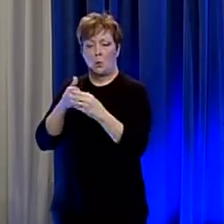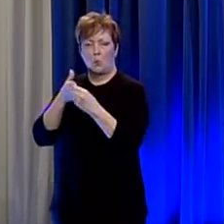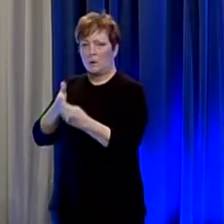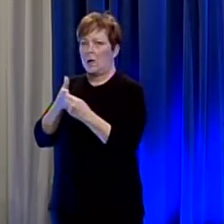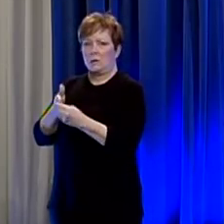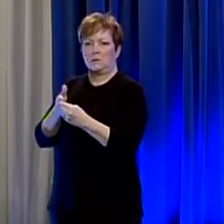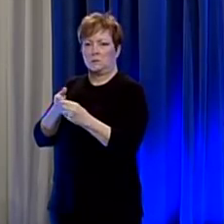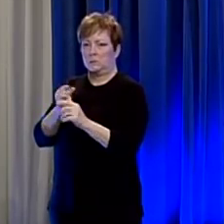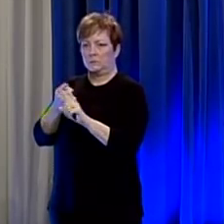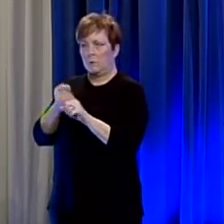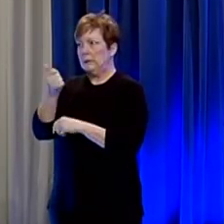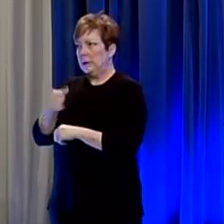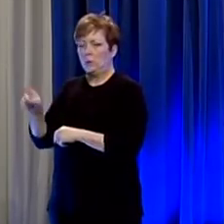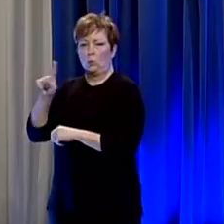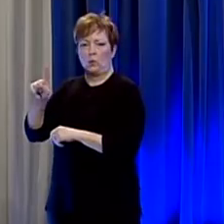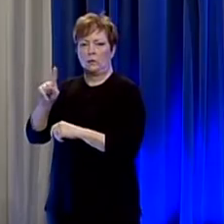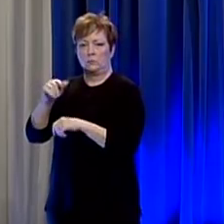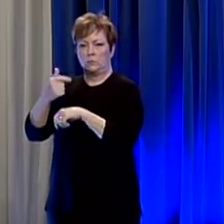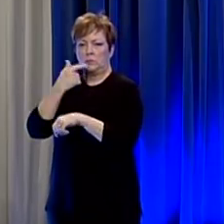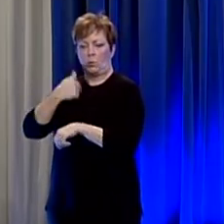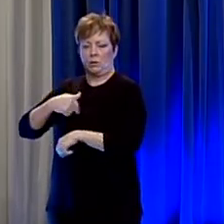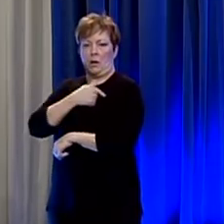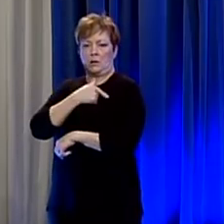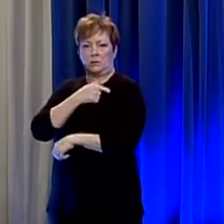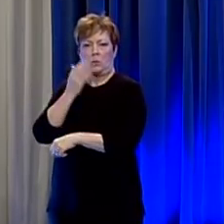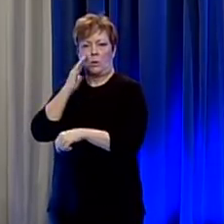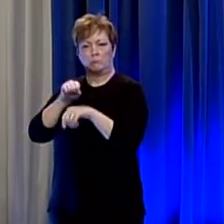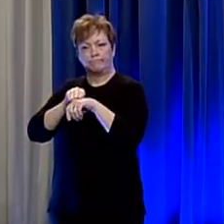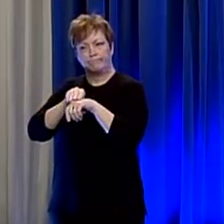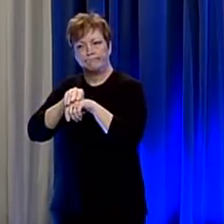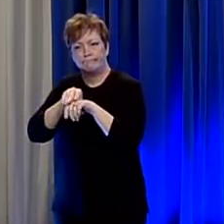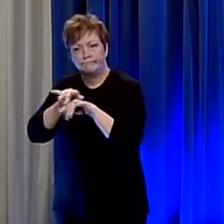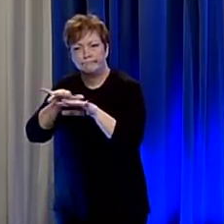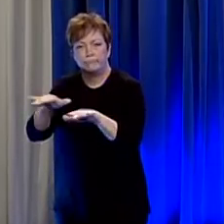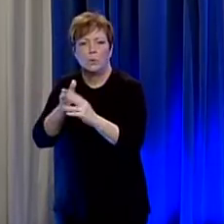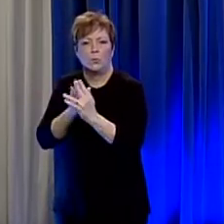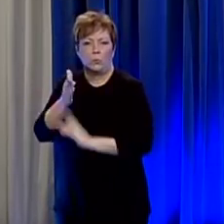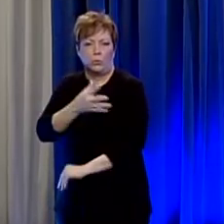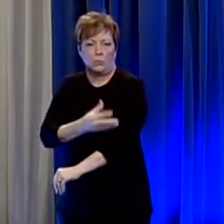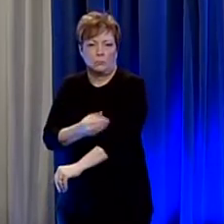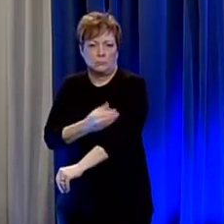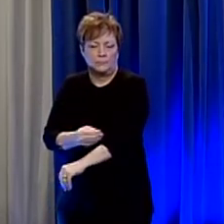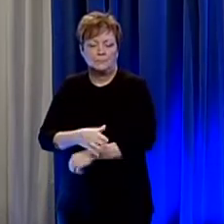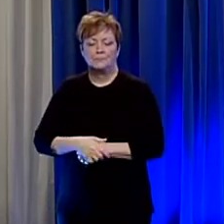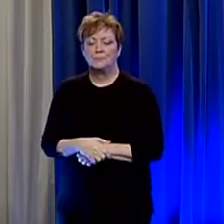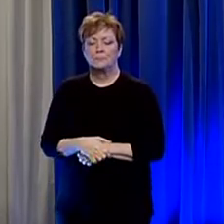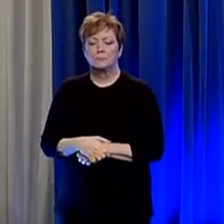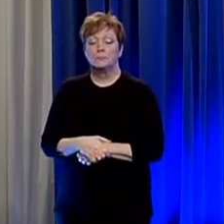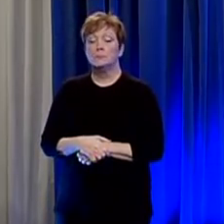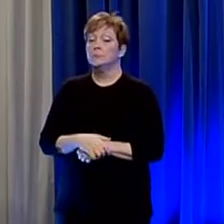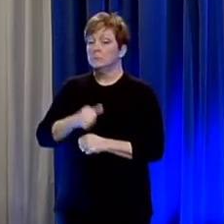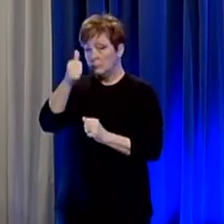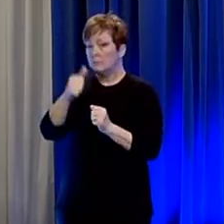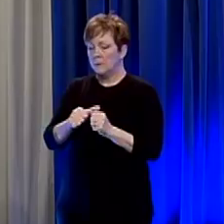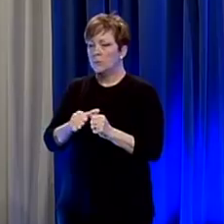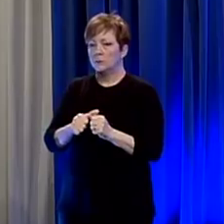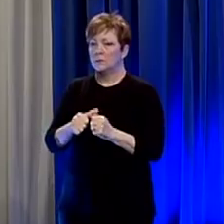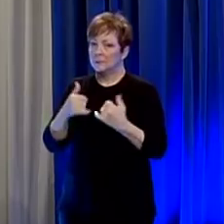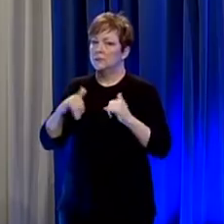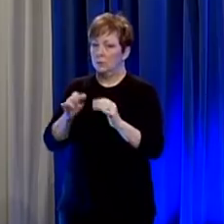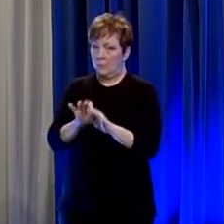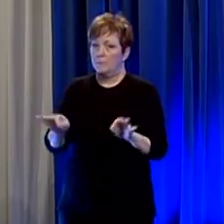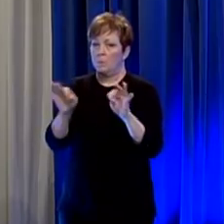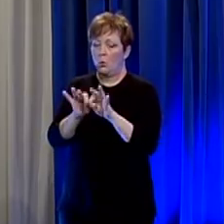suggests that the disease is transmitted that way or is an issue so we would remind people that blood donation is still very important